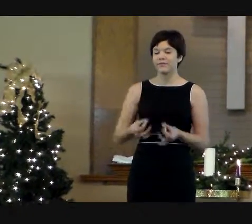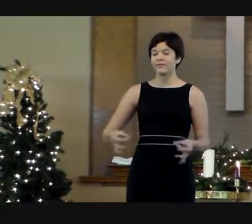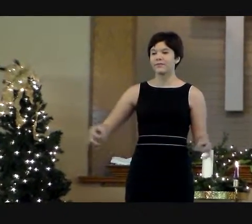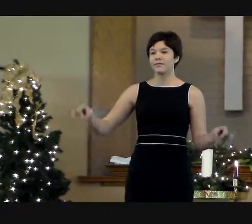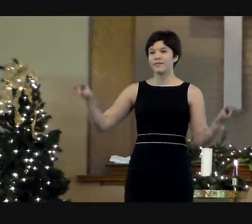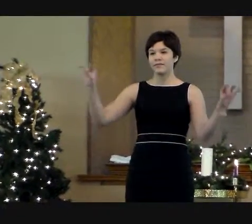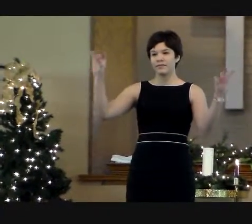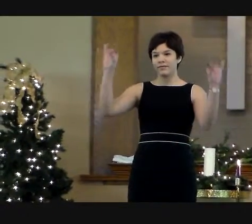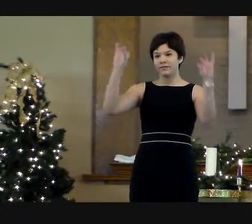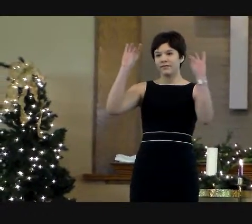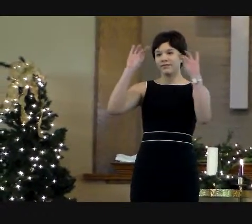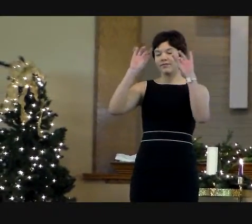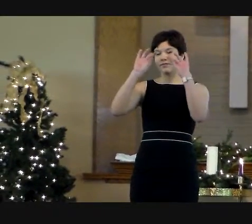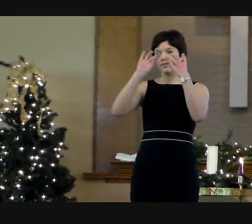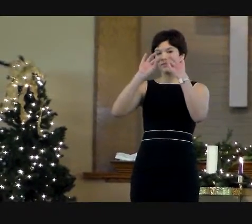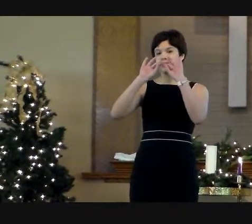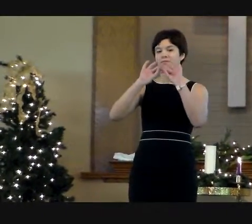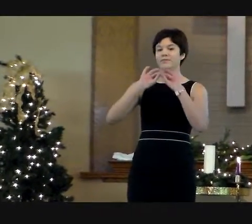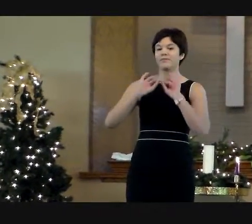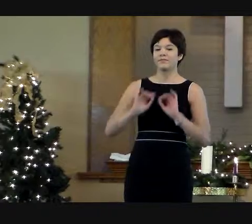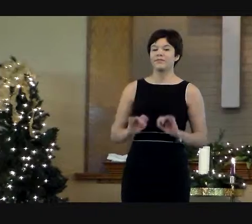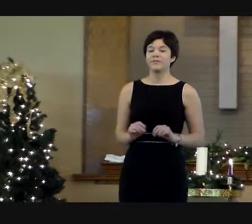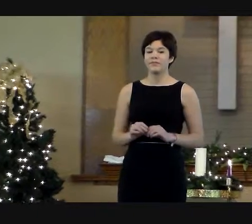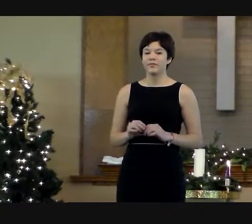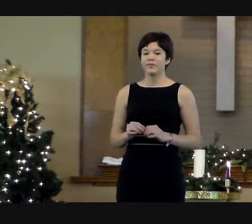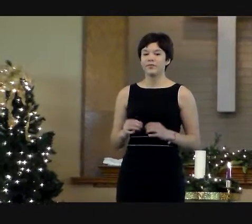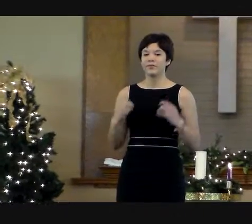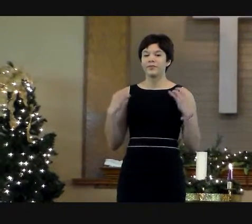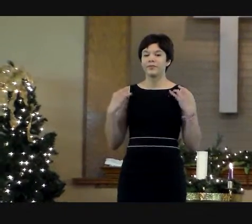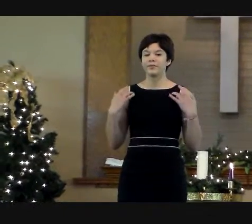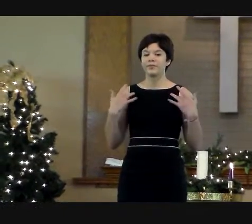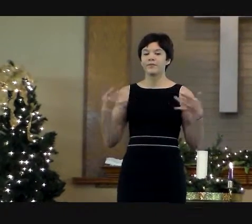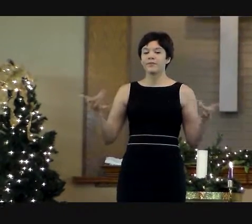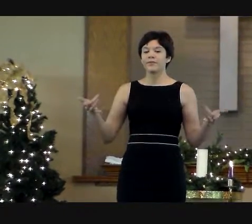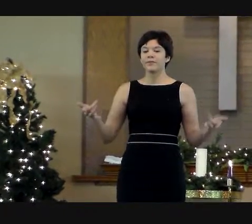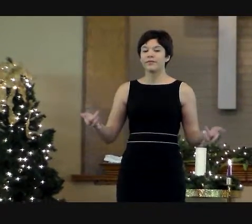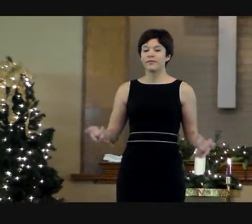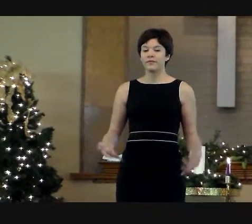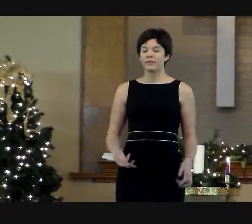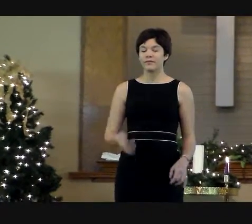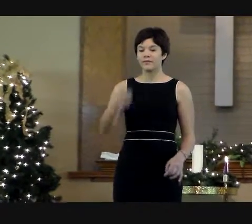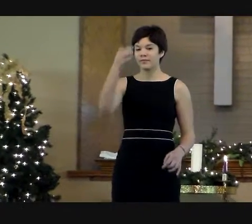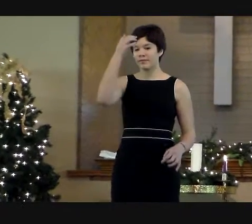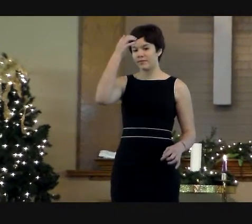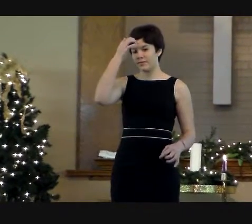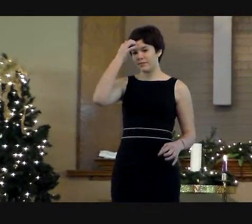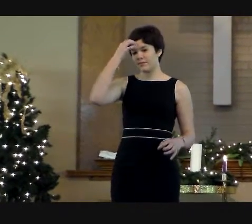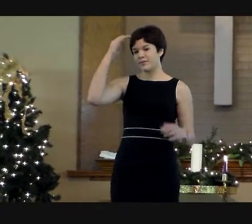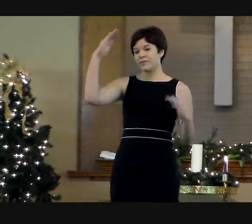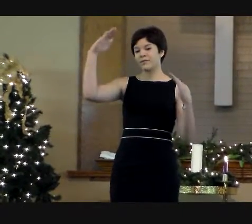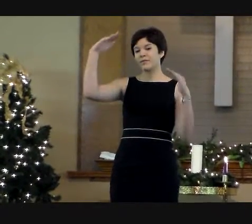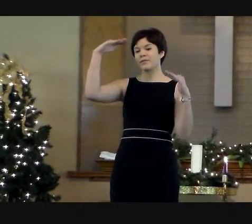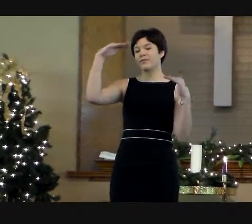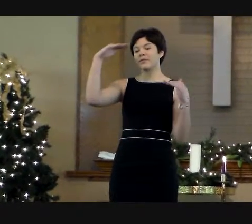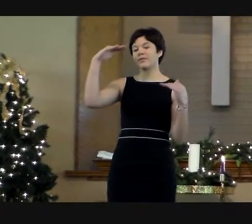its worth, the thrill of hope.